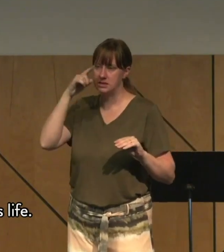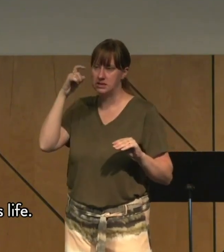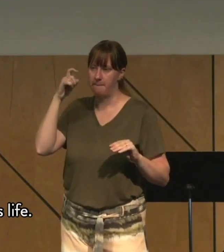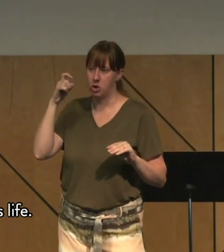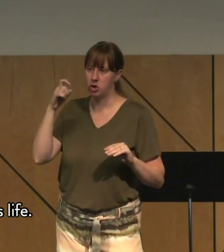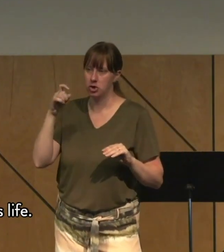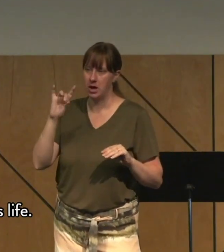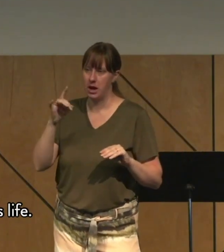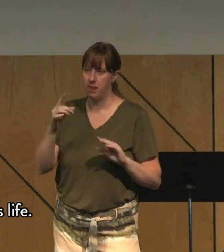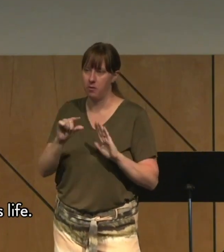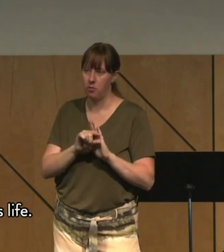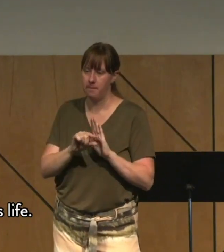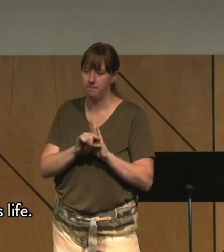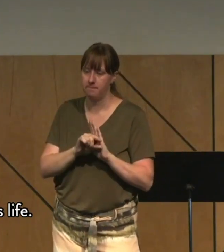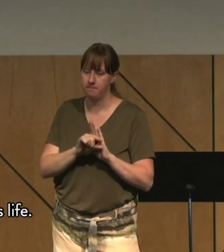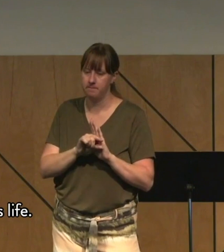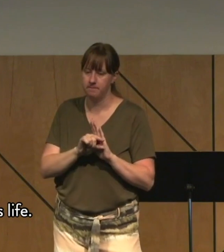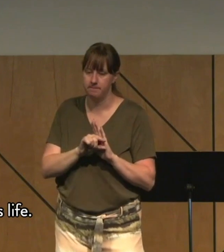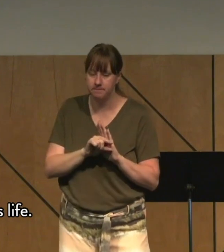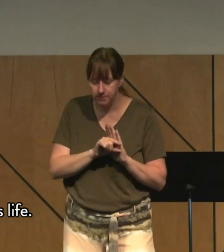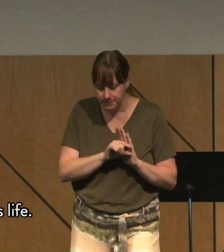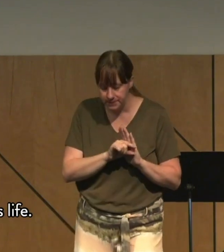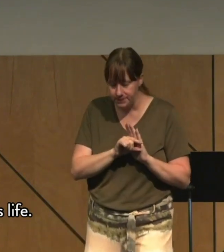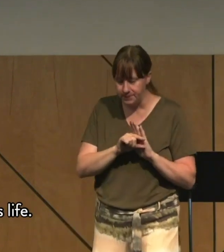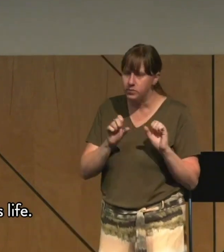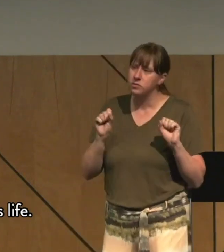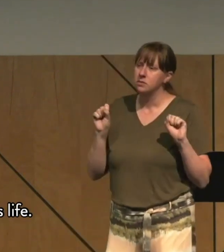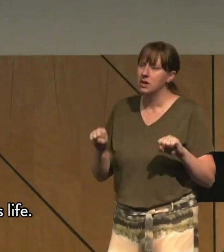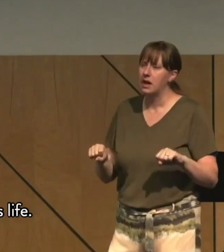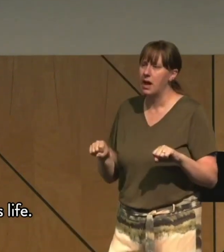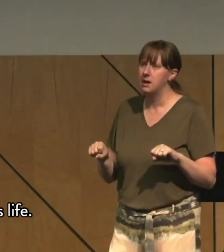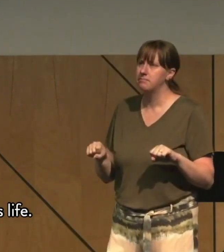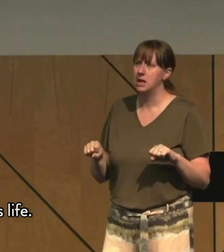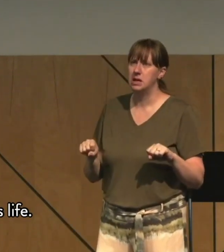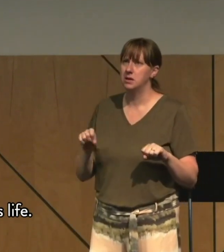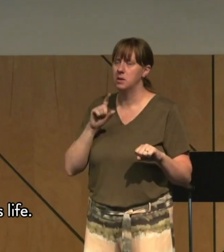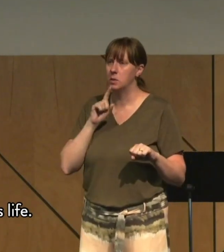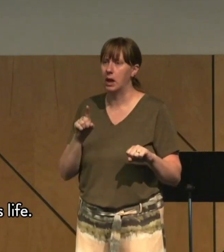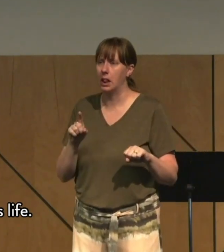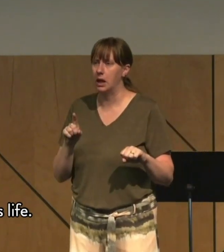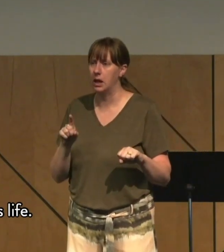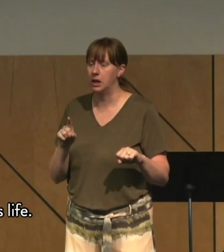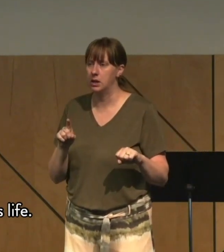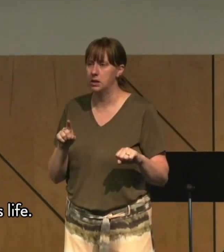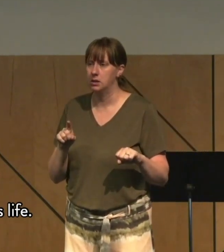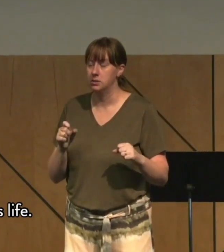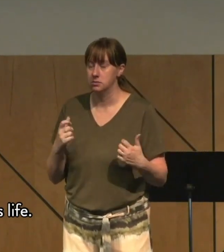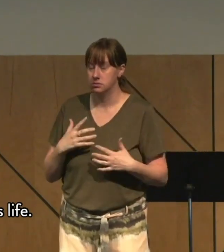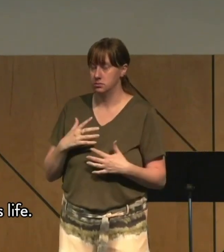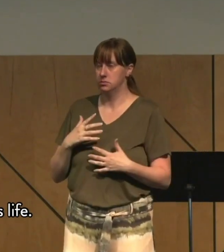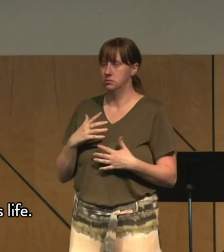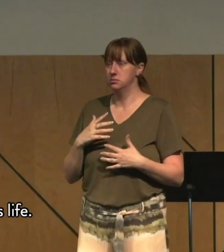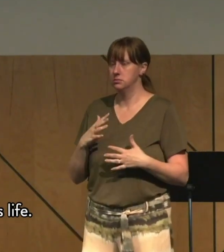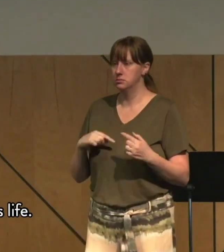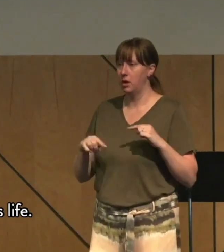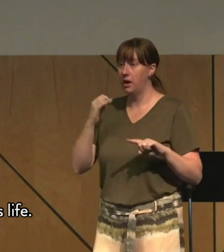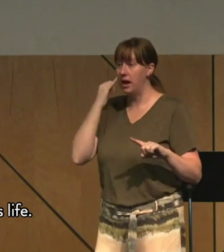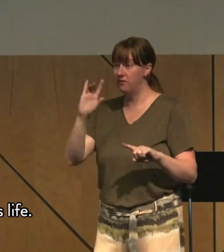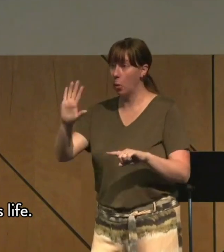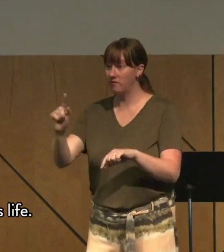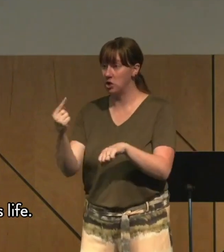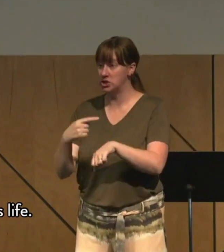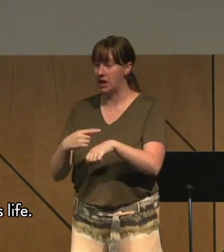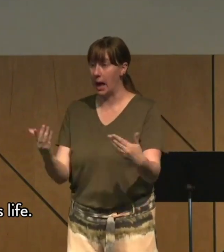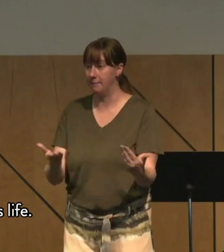It can be startling, shocking. If you're a guest with us, this is probably not the sermon you, like, were hoping to hear.